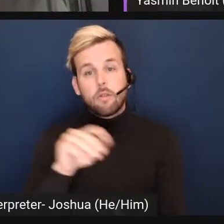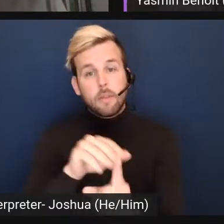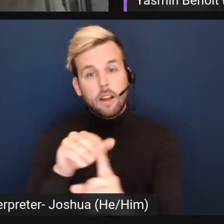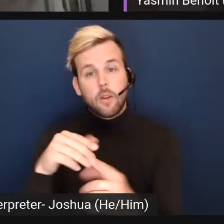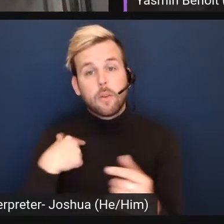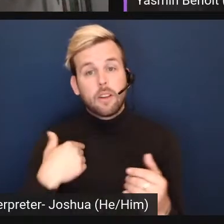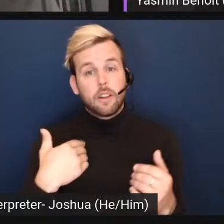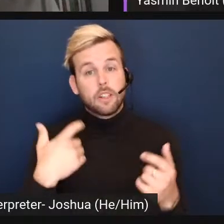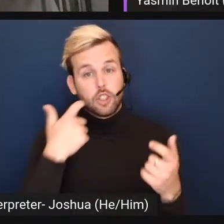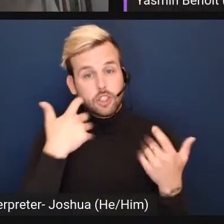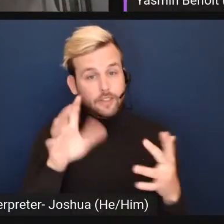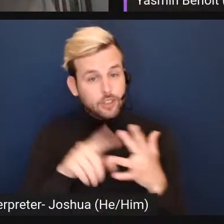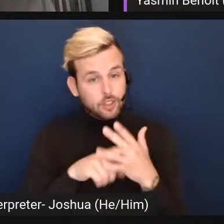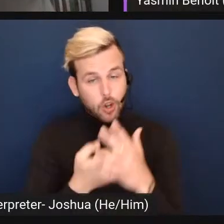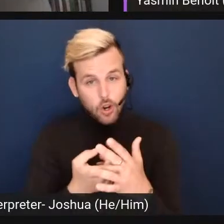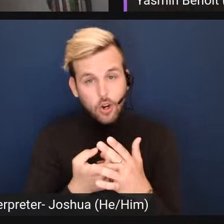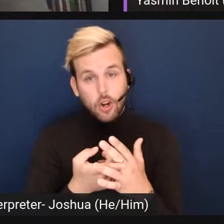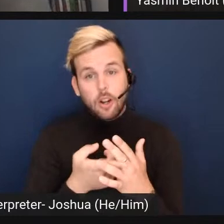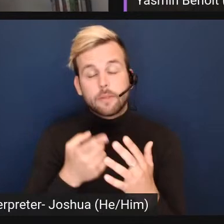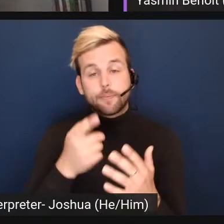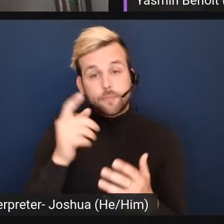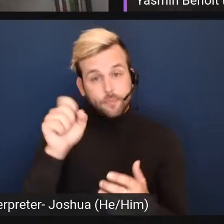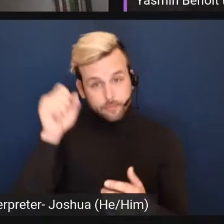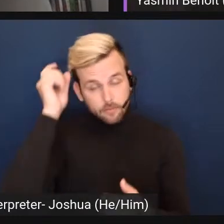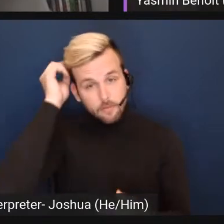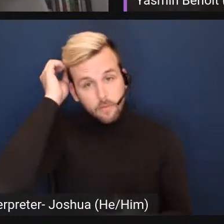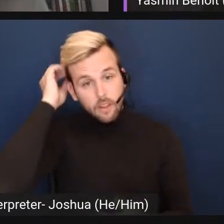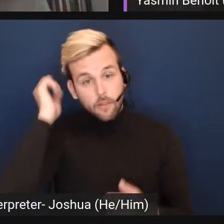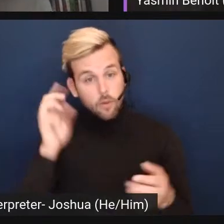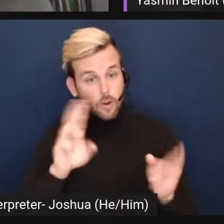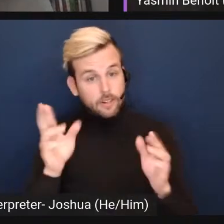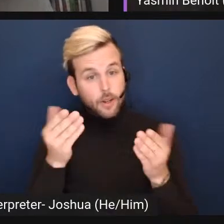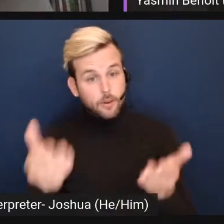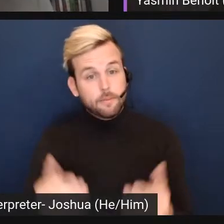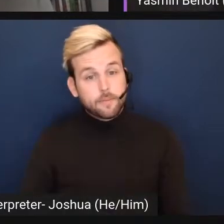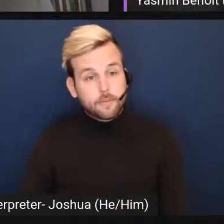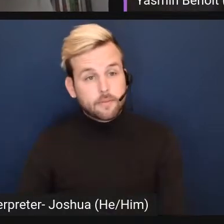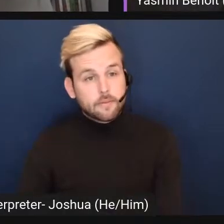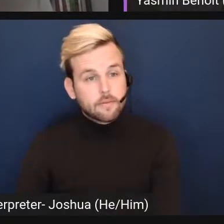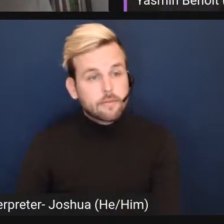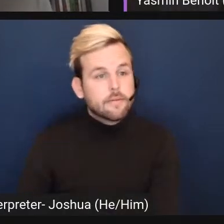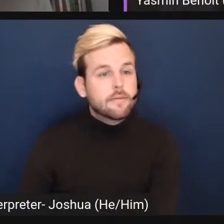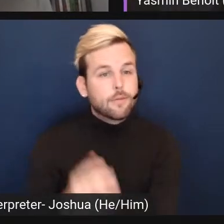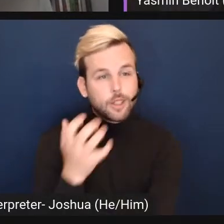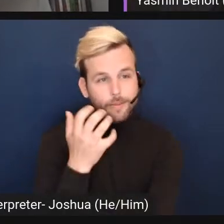have just started. So, yeah, I think we're ready to go. Awesome.